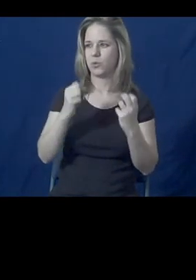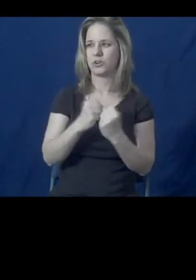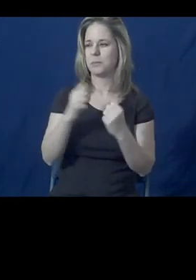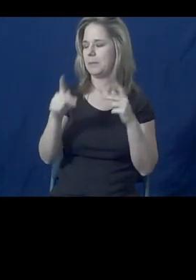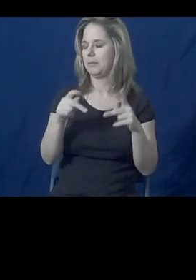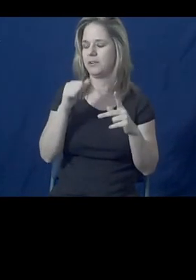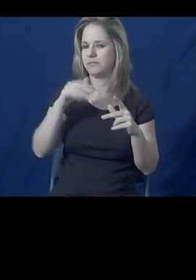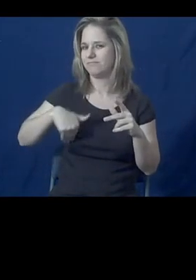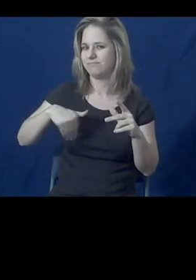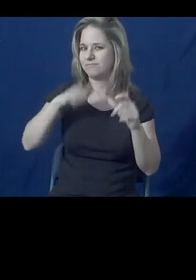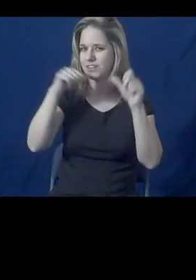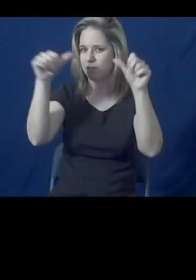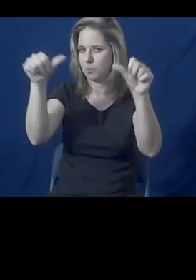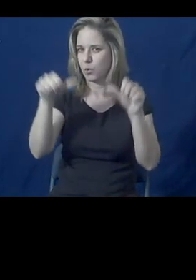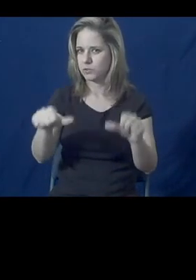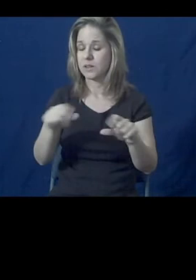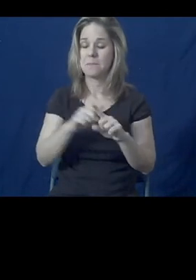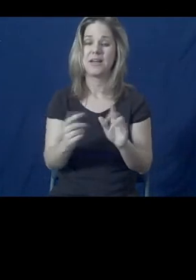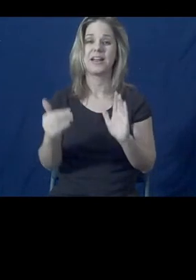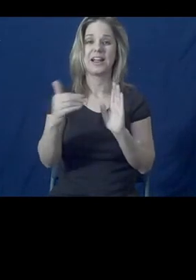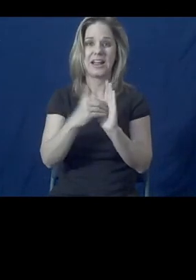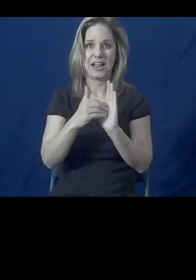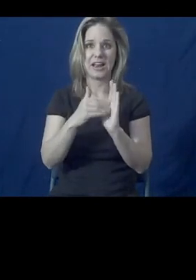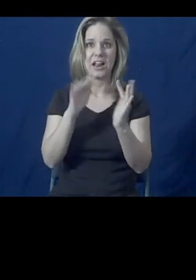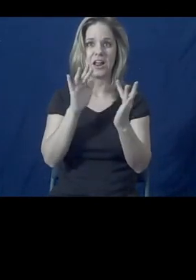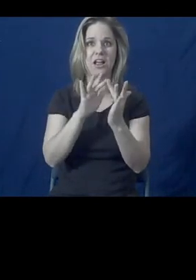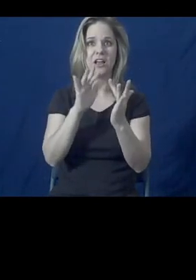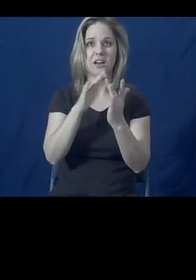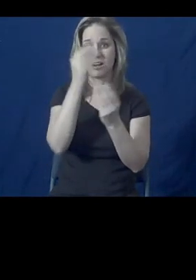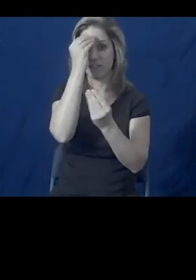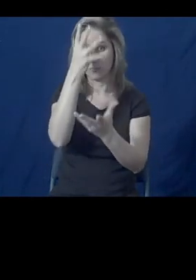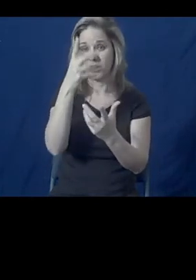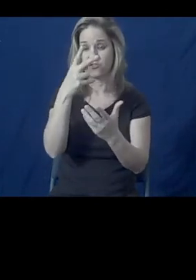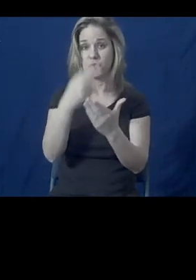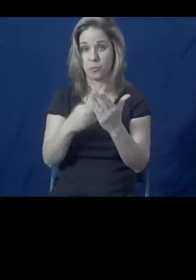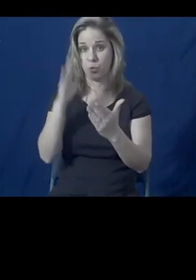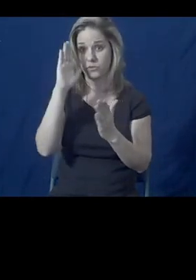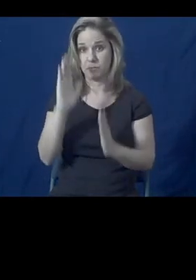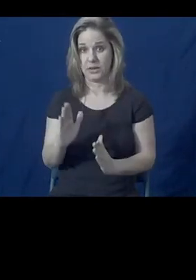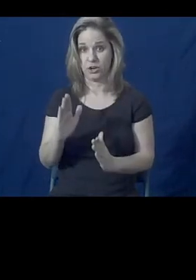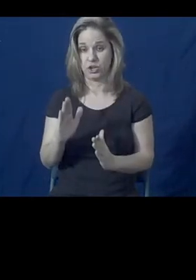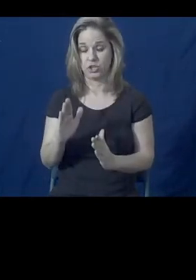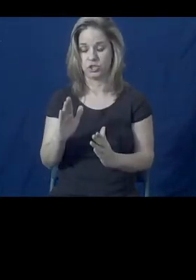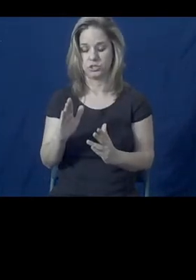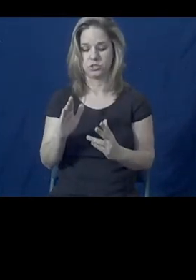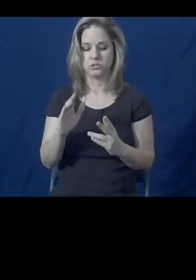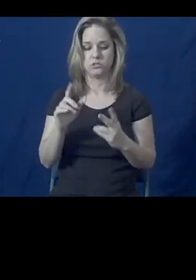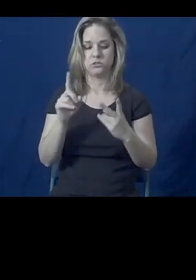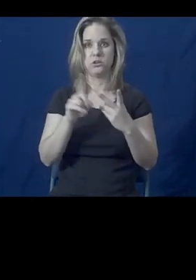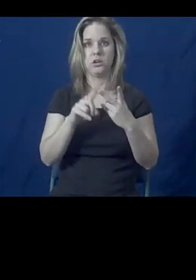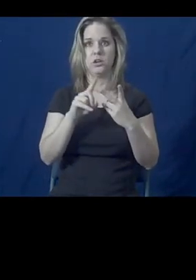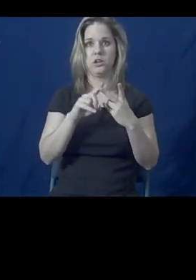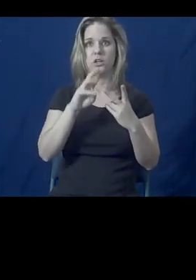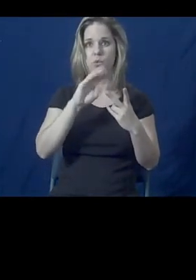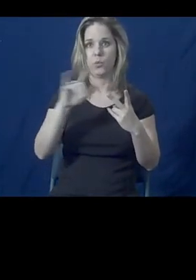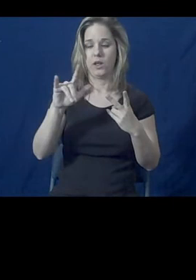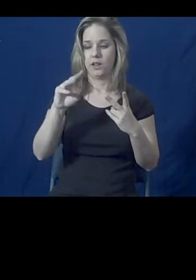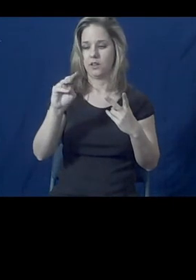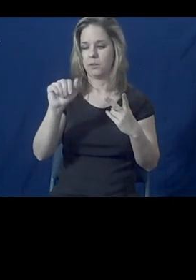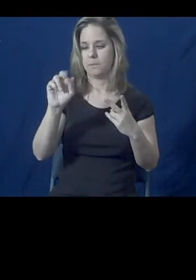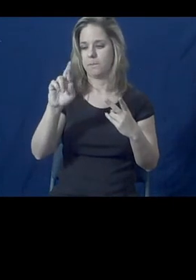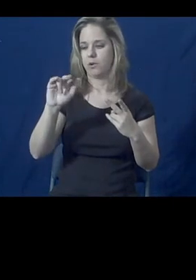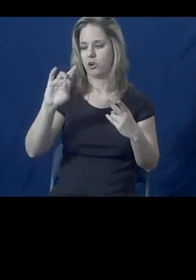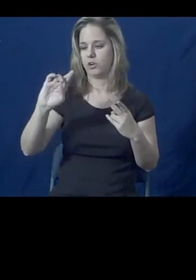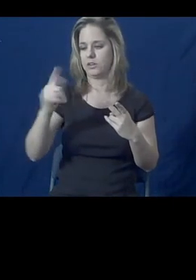just want to repeat the contact information for both speakers. So for Dr. Will Marling, it's Will, W-I